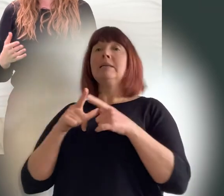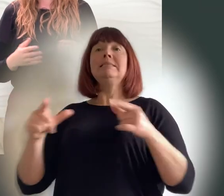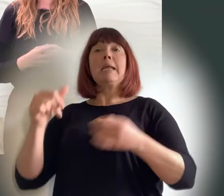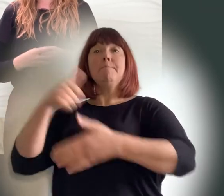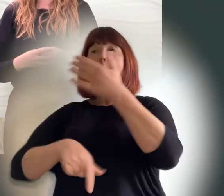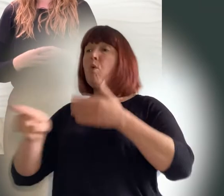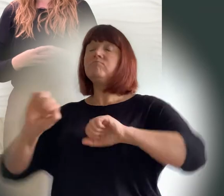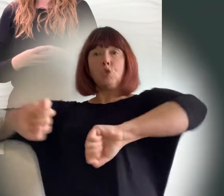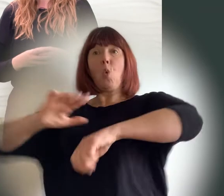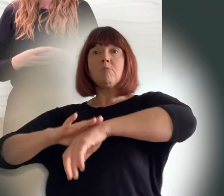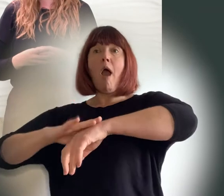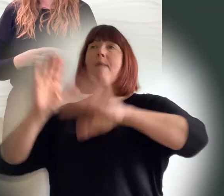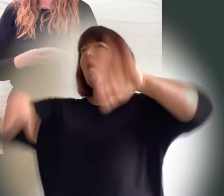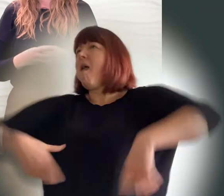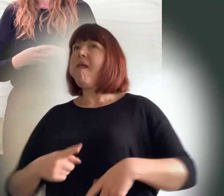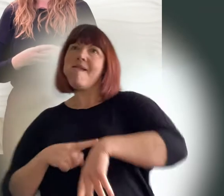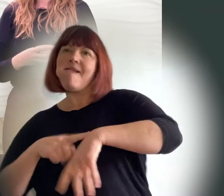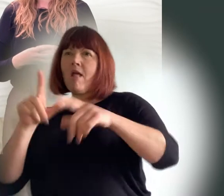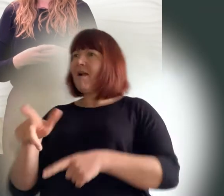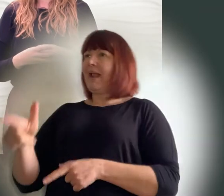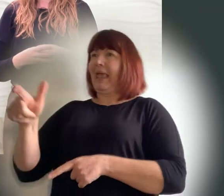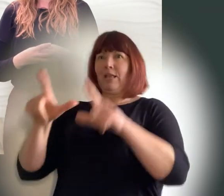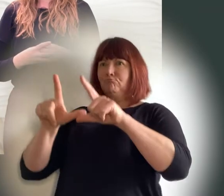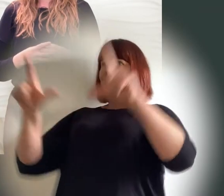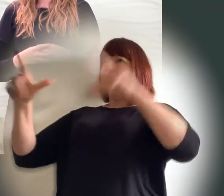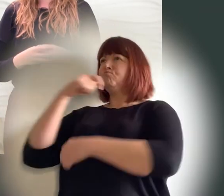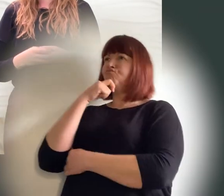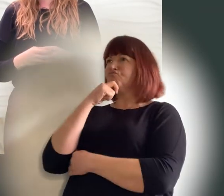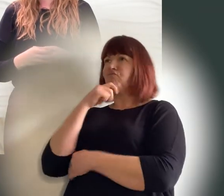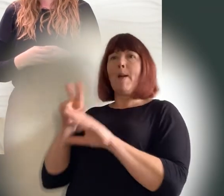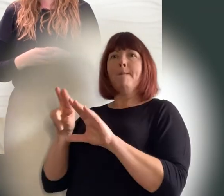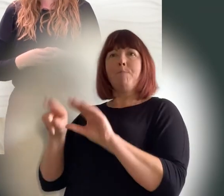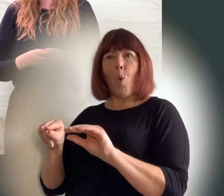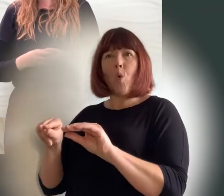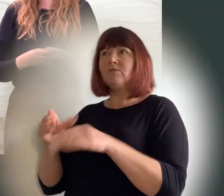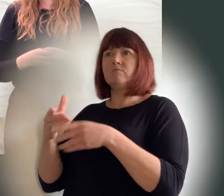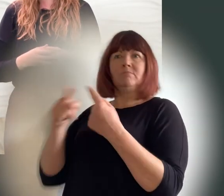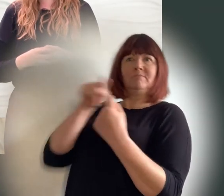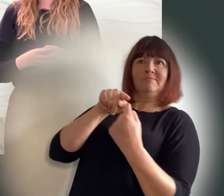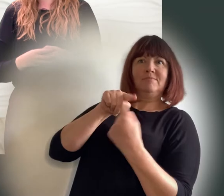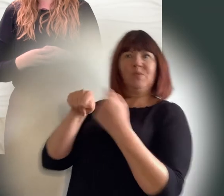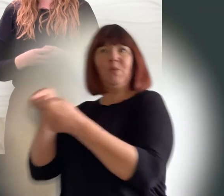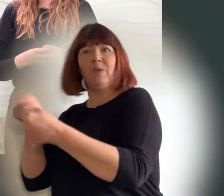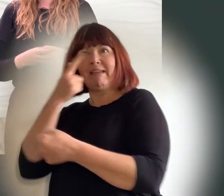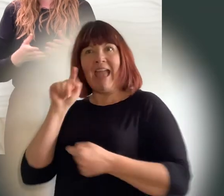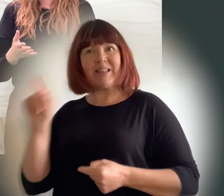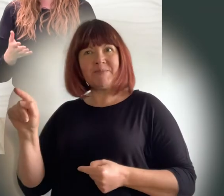any time and you can pause rewind or fast-forward the show will have been edited just like a film or video the new Wolsey